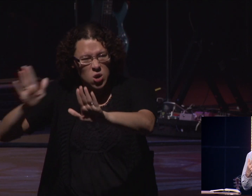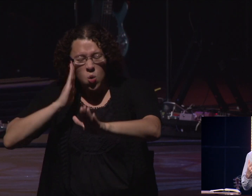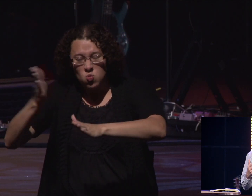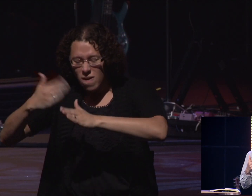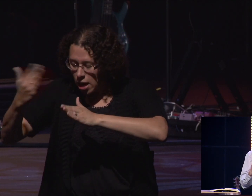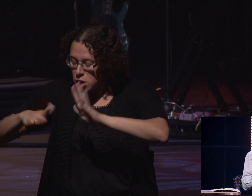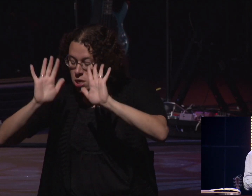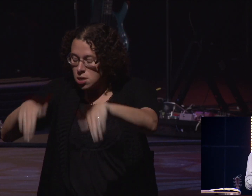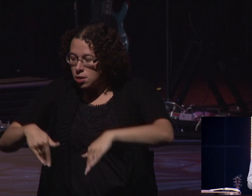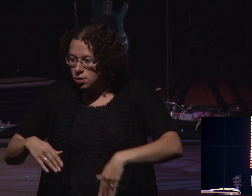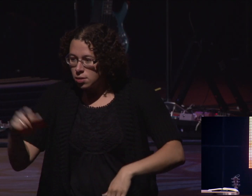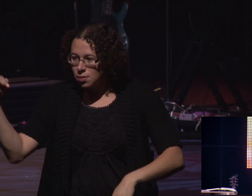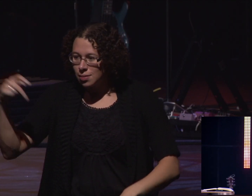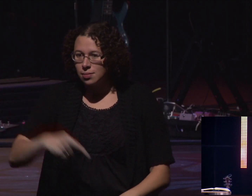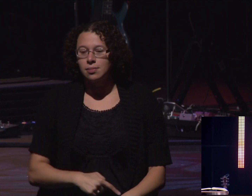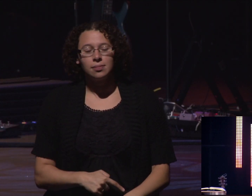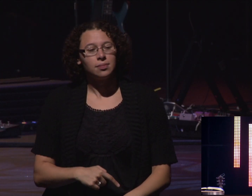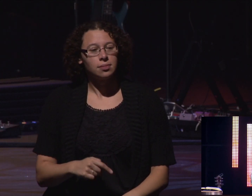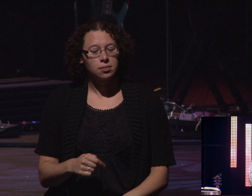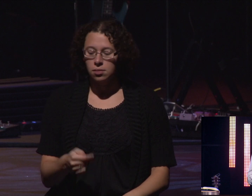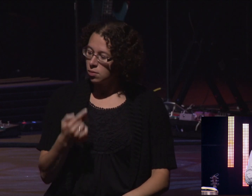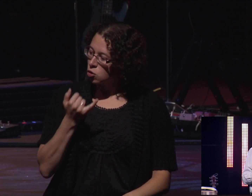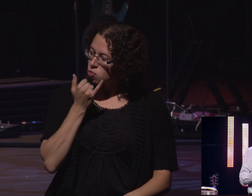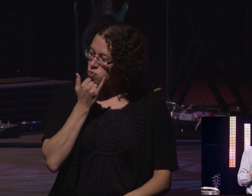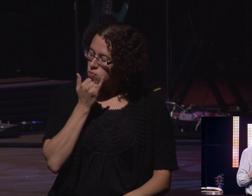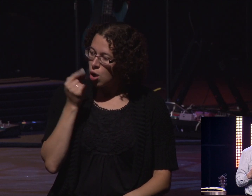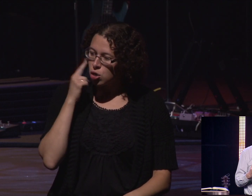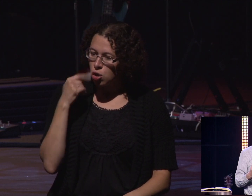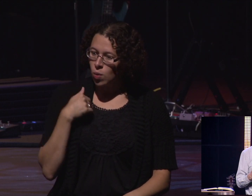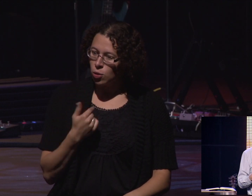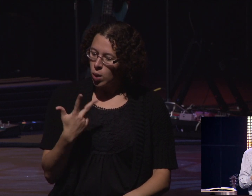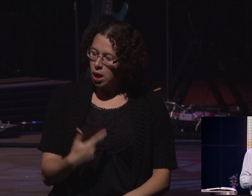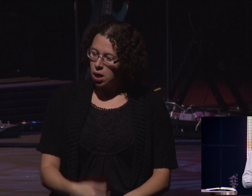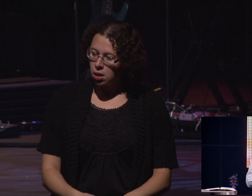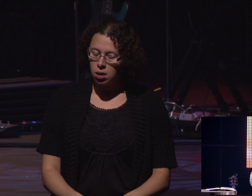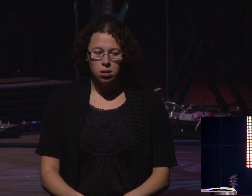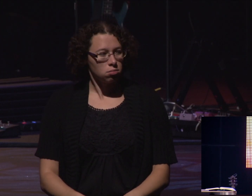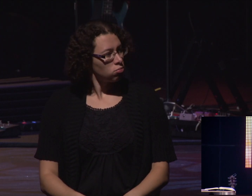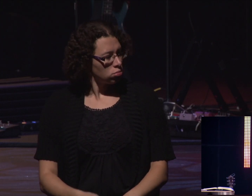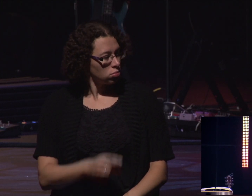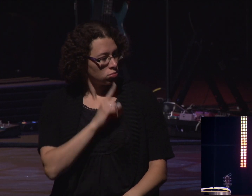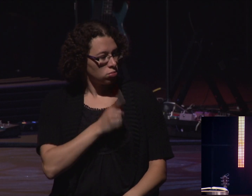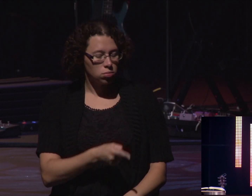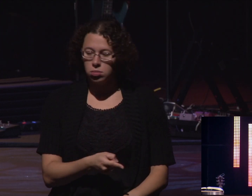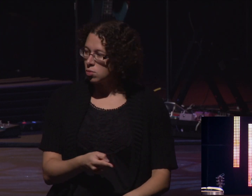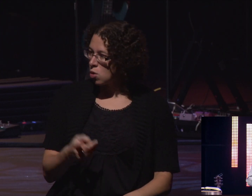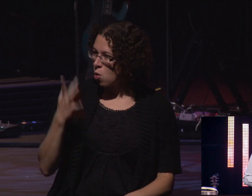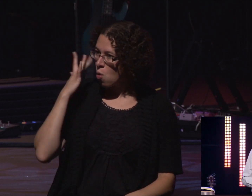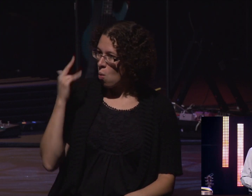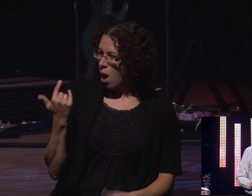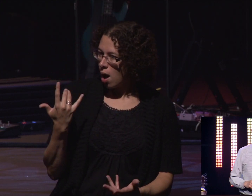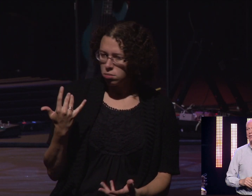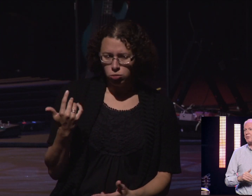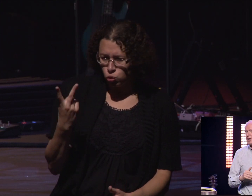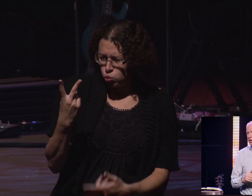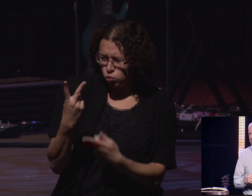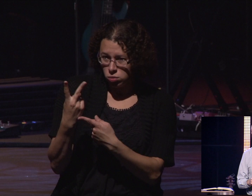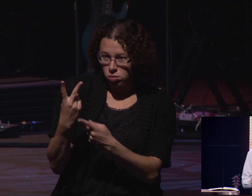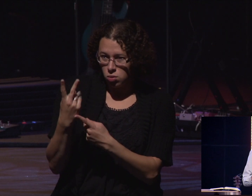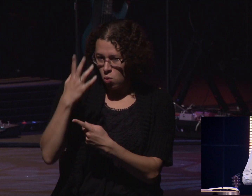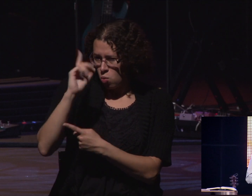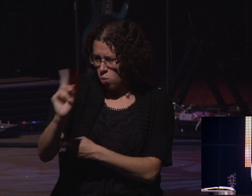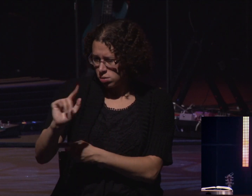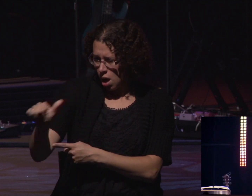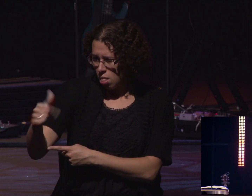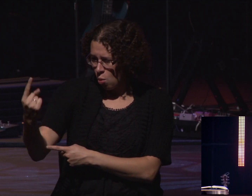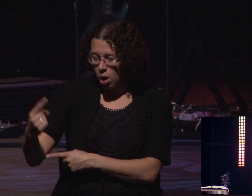think I better get down. So I came down and she goes, what's wrong? I thought you had three limbs. I go, I did. She goes, why don't you cut the other one? I go, I'm just done. She goes, what's wrong? You hurt